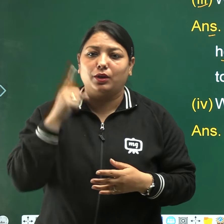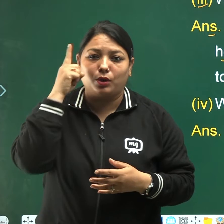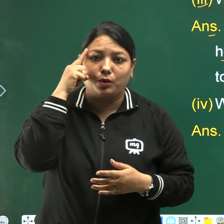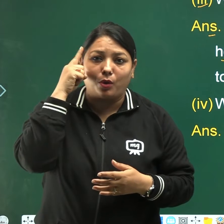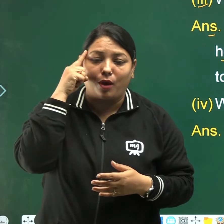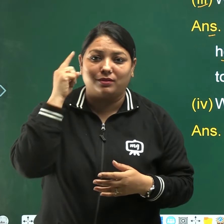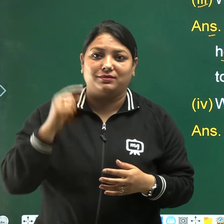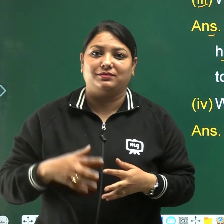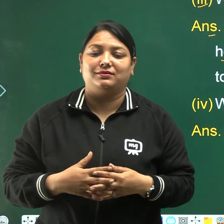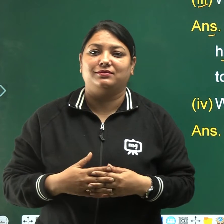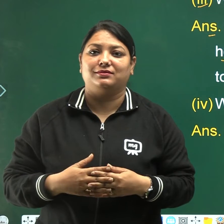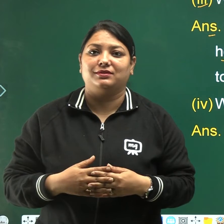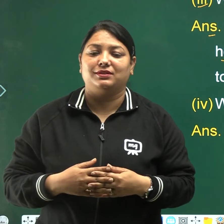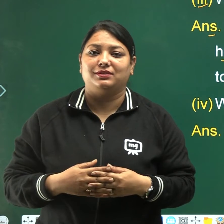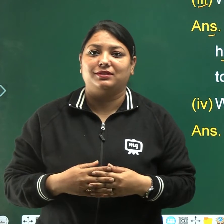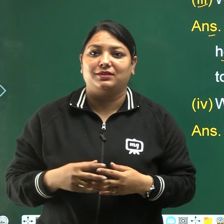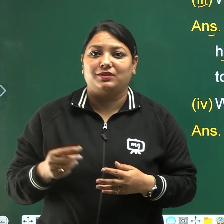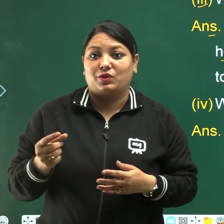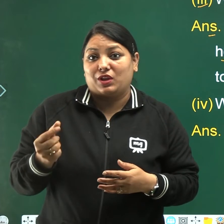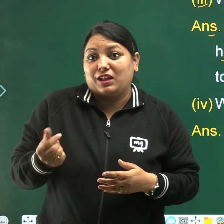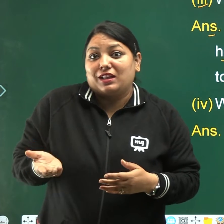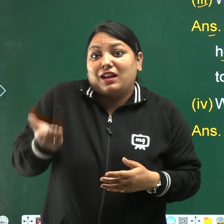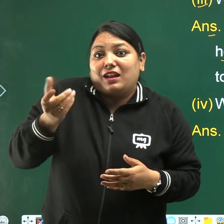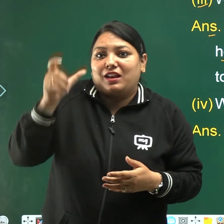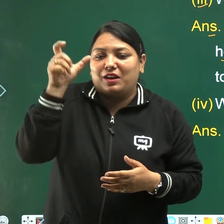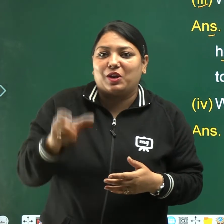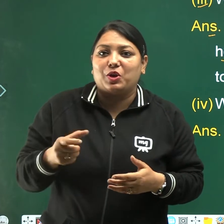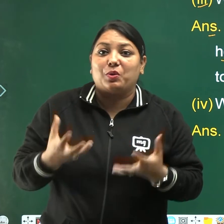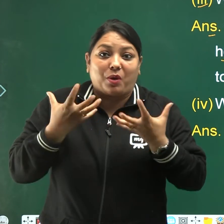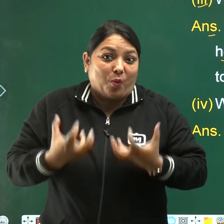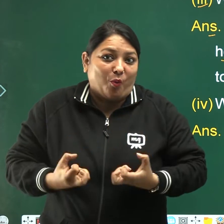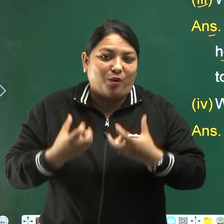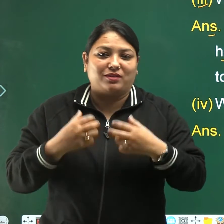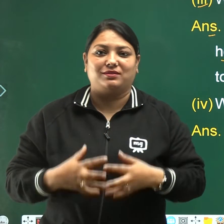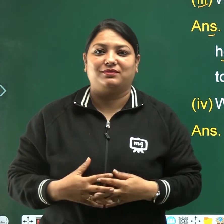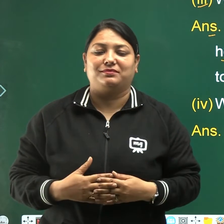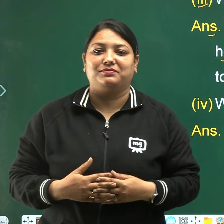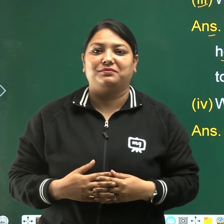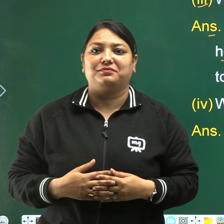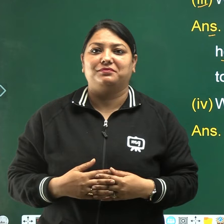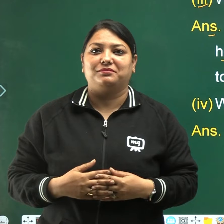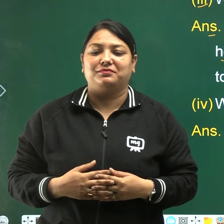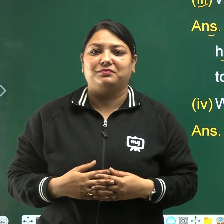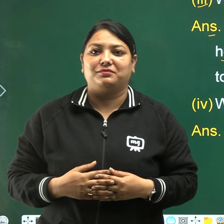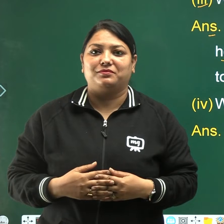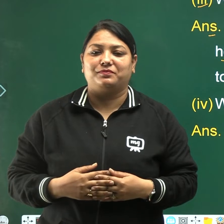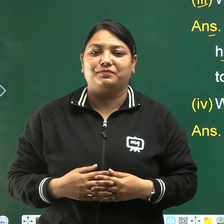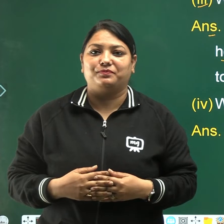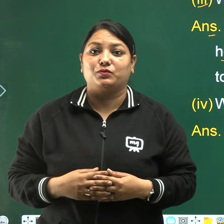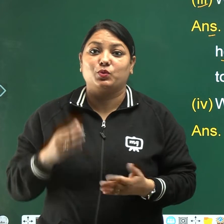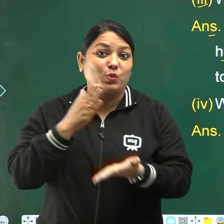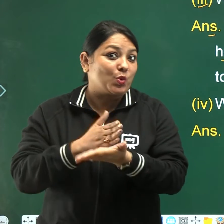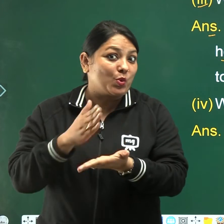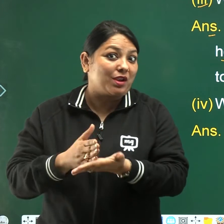the rich man want to cut his both